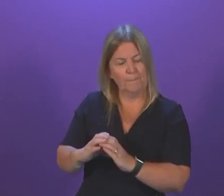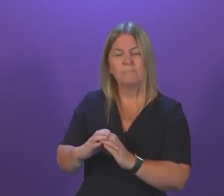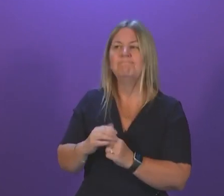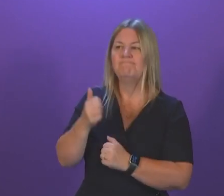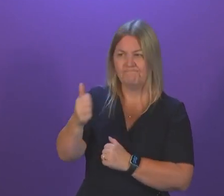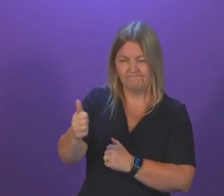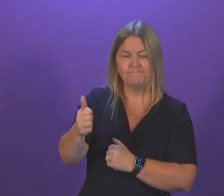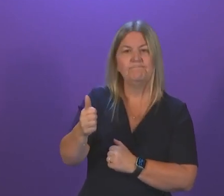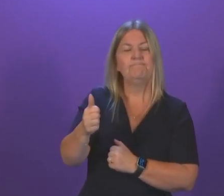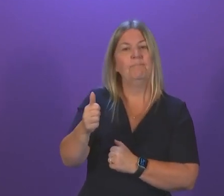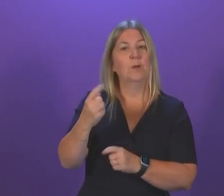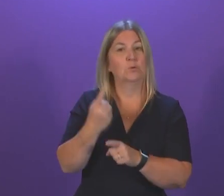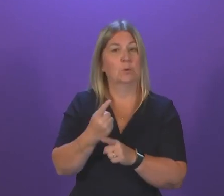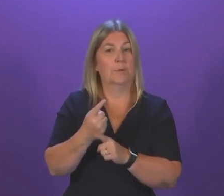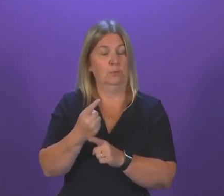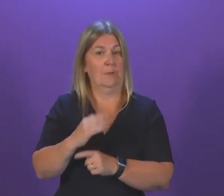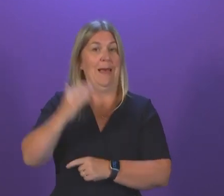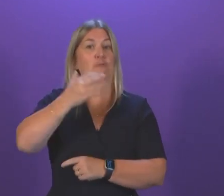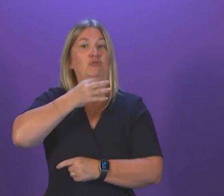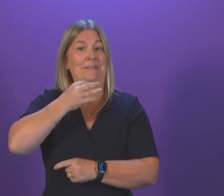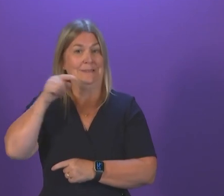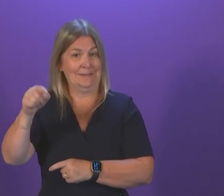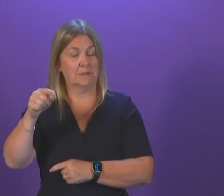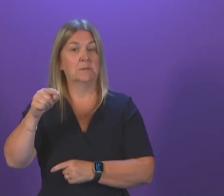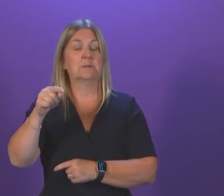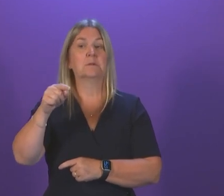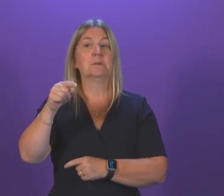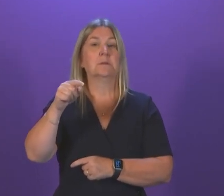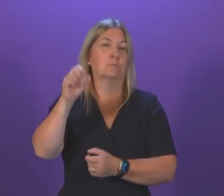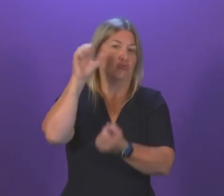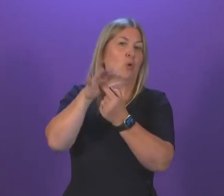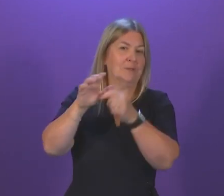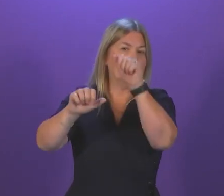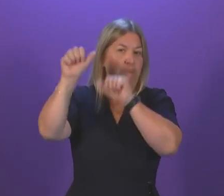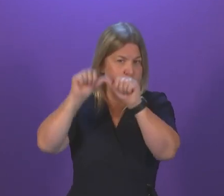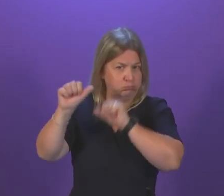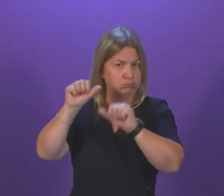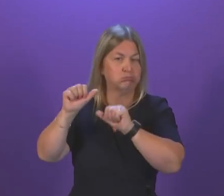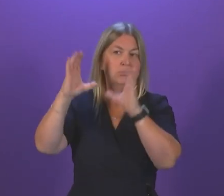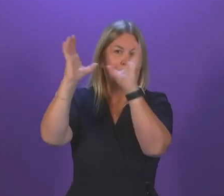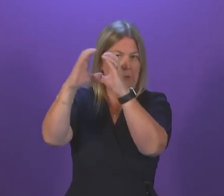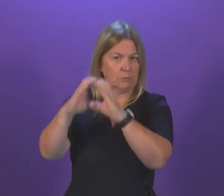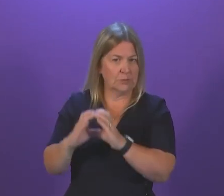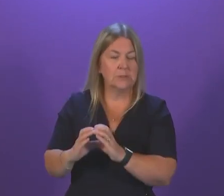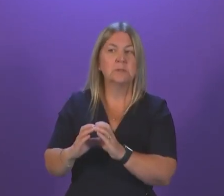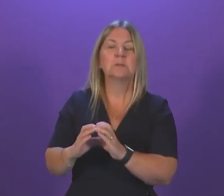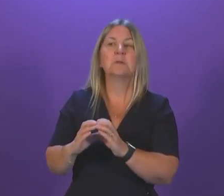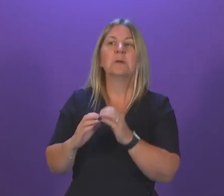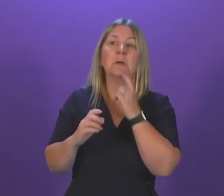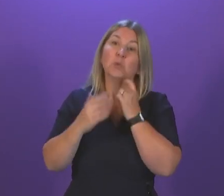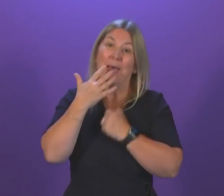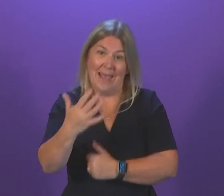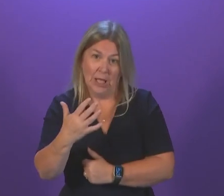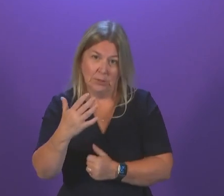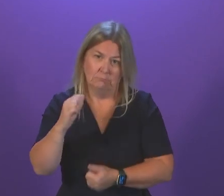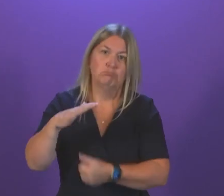clinical risk. And that's why the prioritisation approach that was taken. It was based on greatest clinical risks and, of course, age, which is